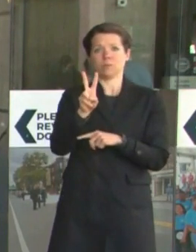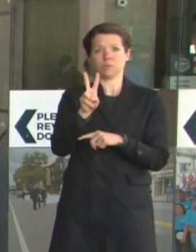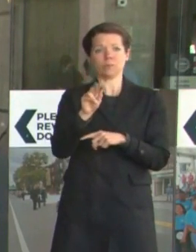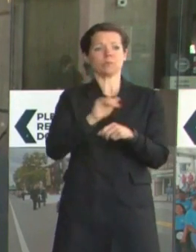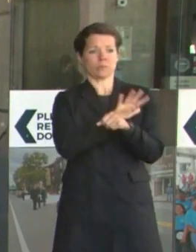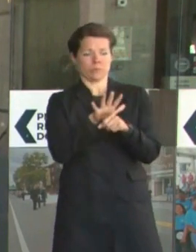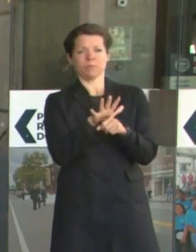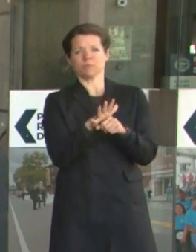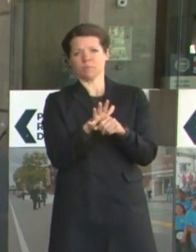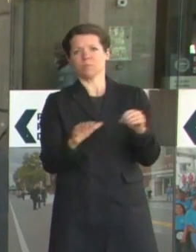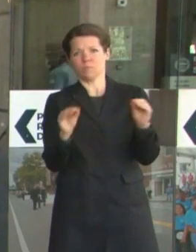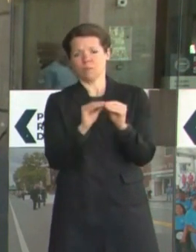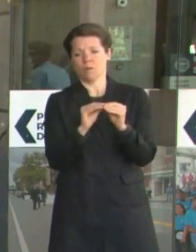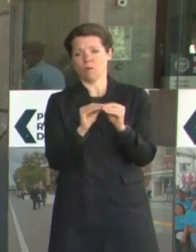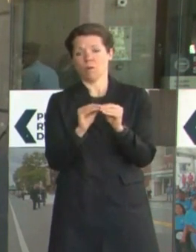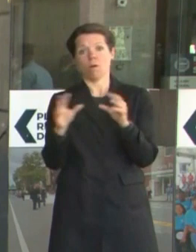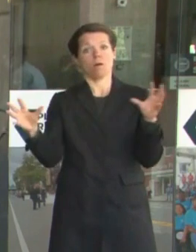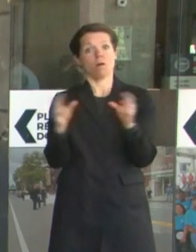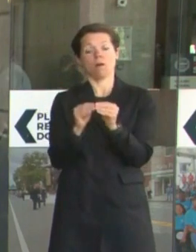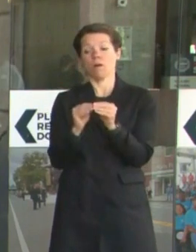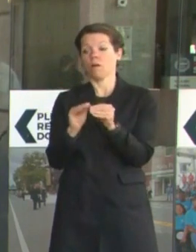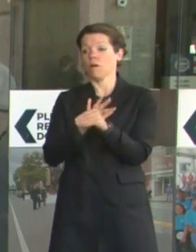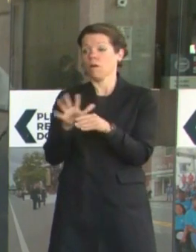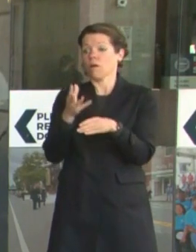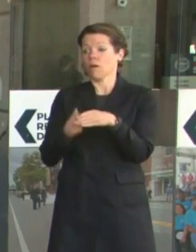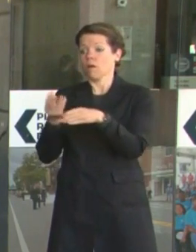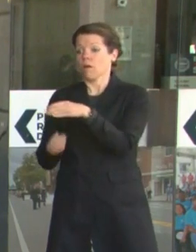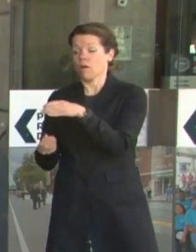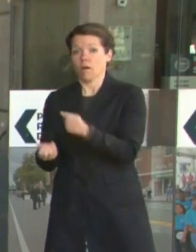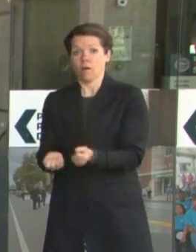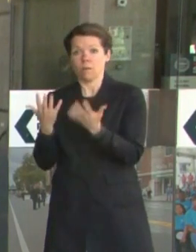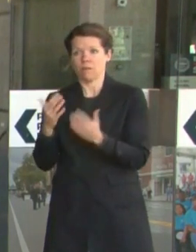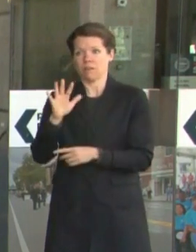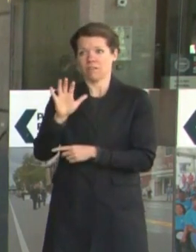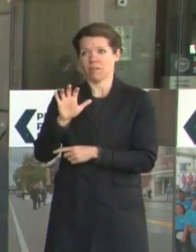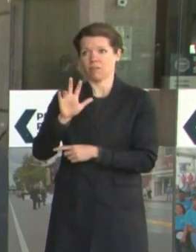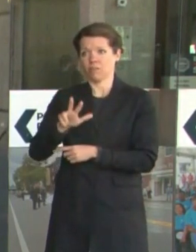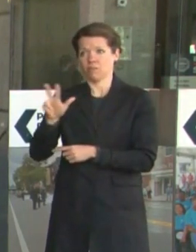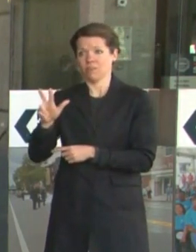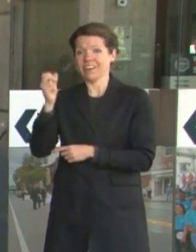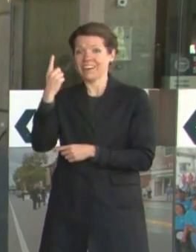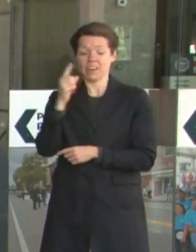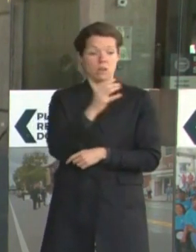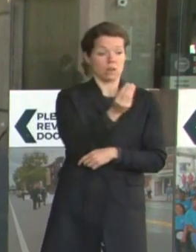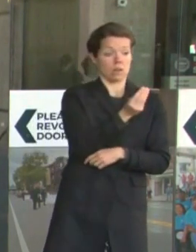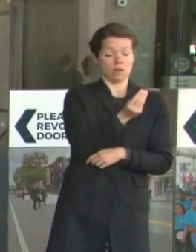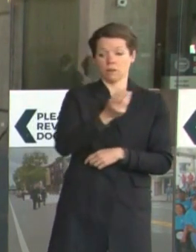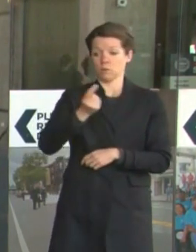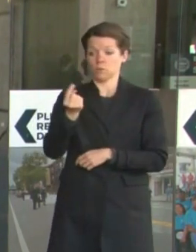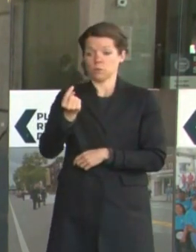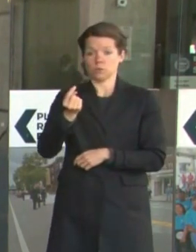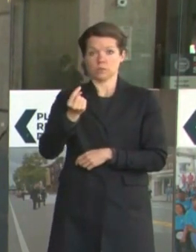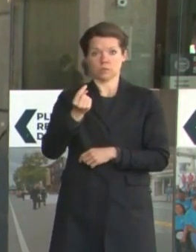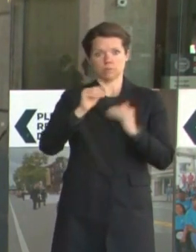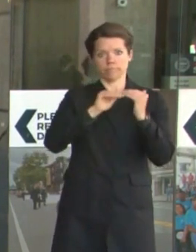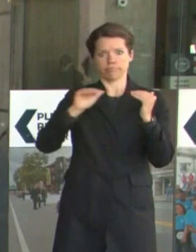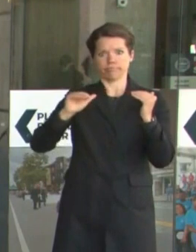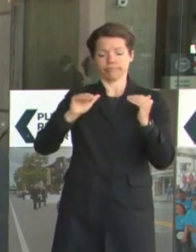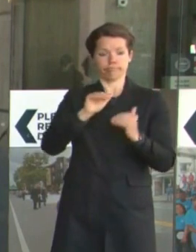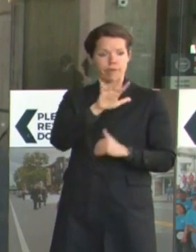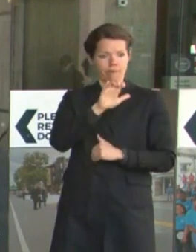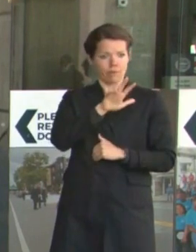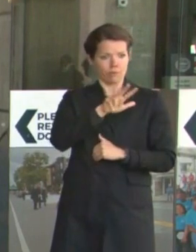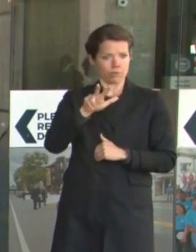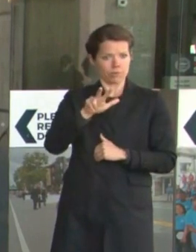AND 533 PEOPLE HAVE PASSED AWAY. THAT'S THE SAME NUMBER AS MONDAY. A DAY WITH NO DEBTS TO REPORT IS CERTAINLY A GOOD DAY.